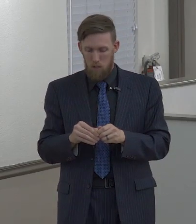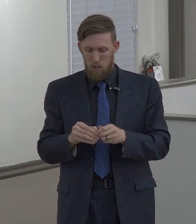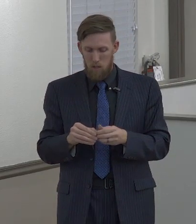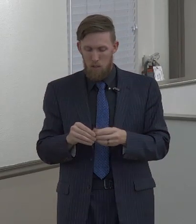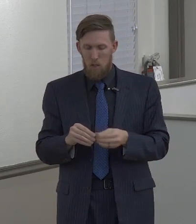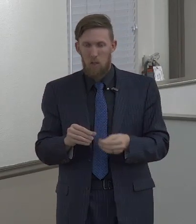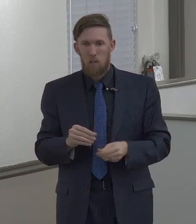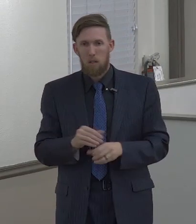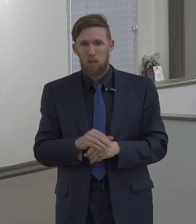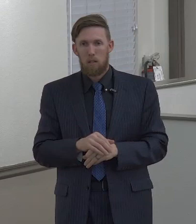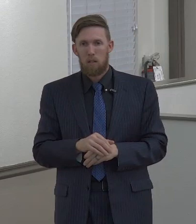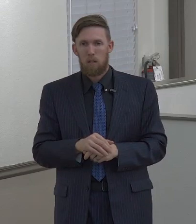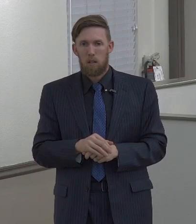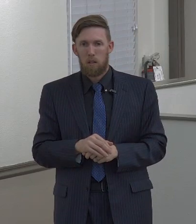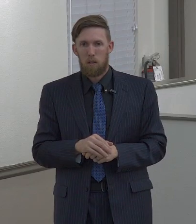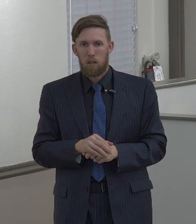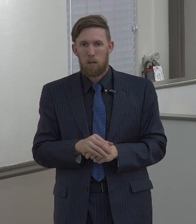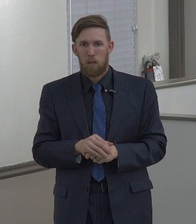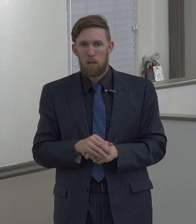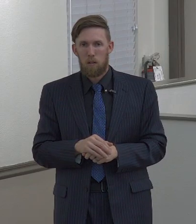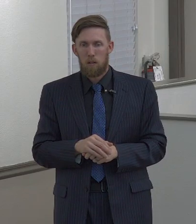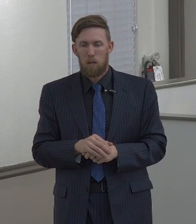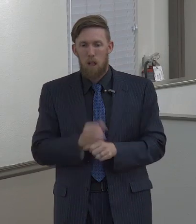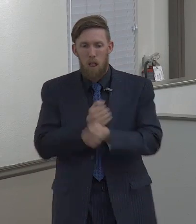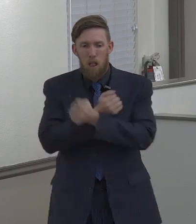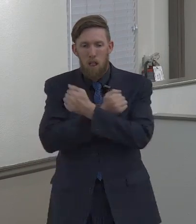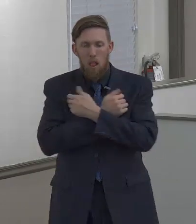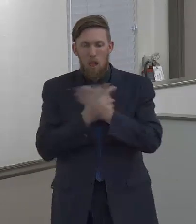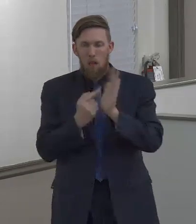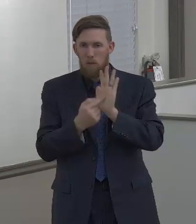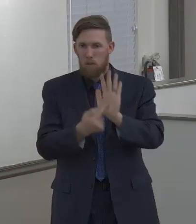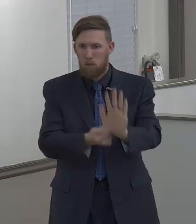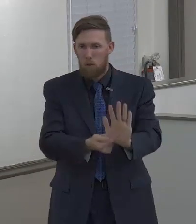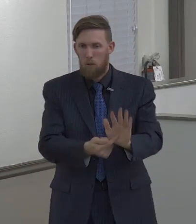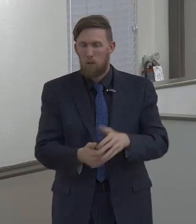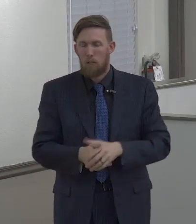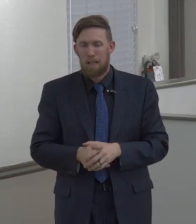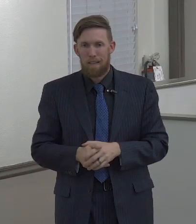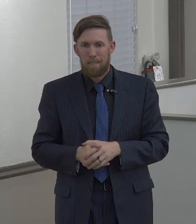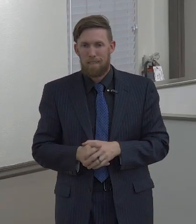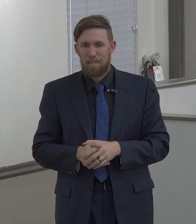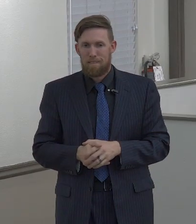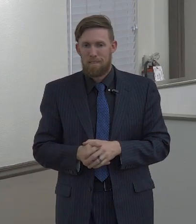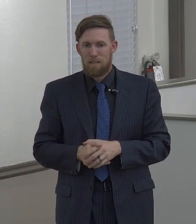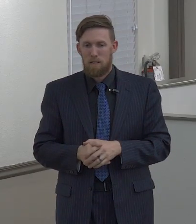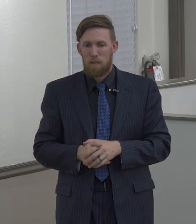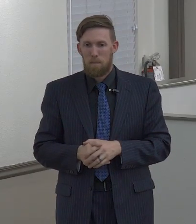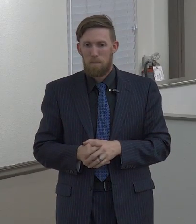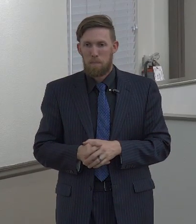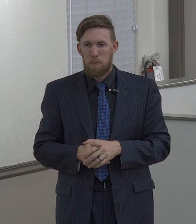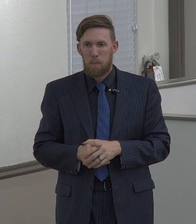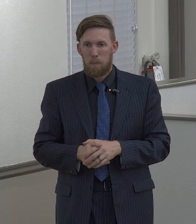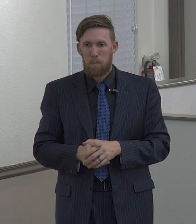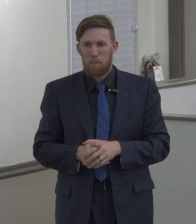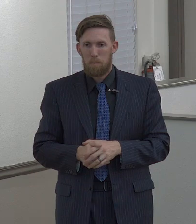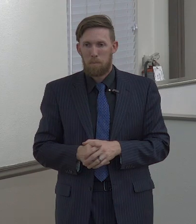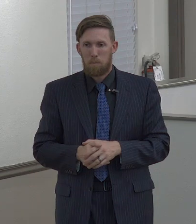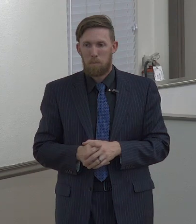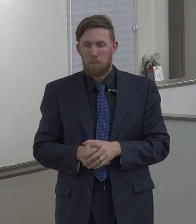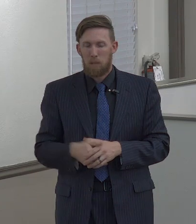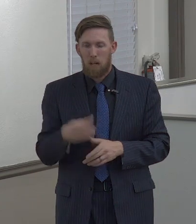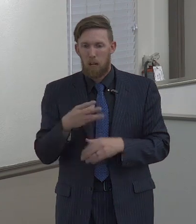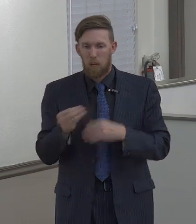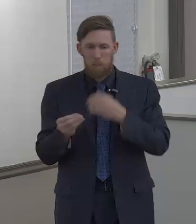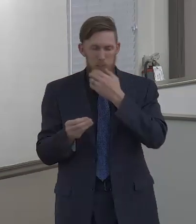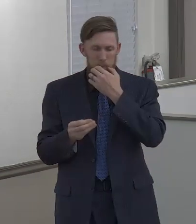it's like the outer garment, it's like the robe, and so the parts and the pieces, they're all cleaned, and they're all there ready to be